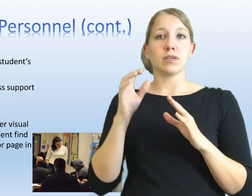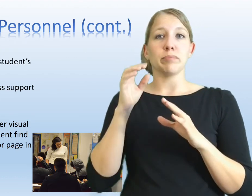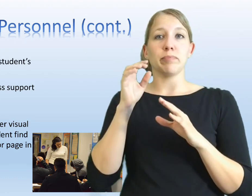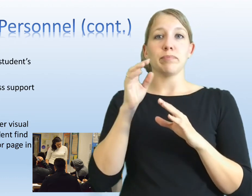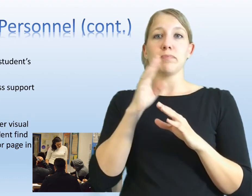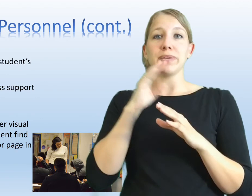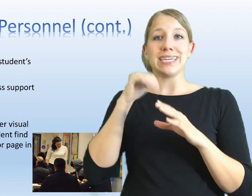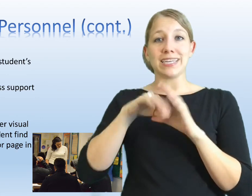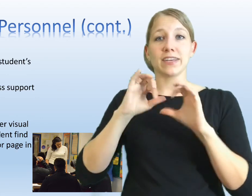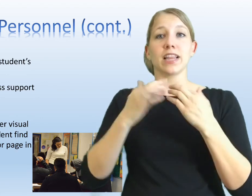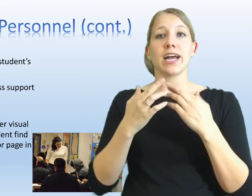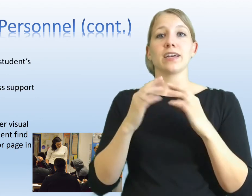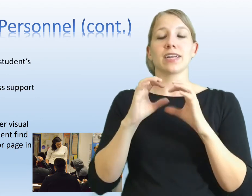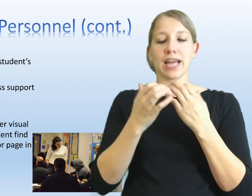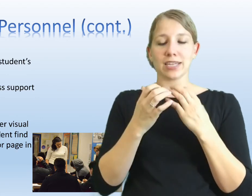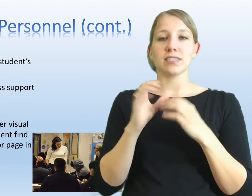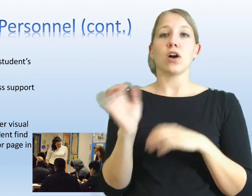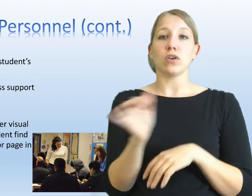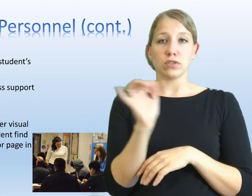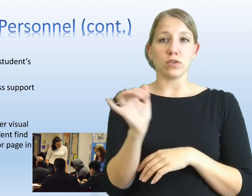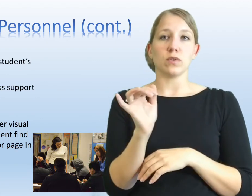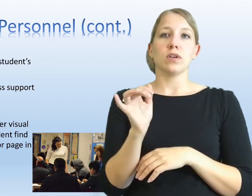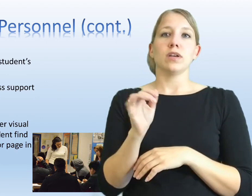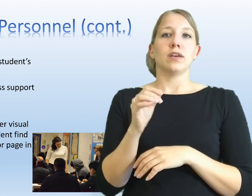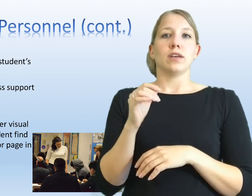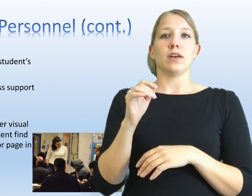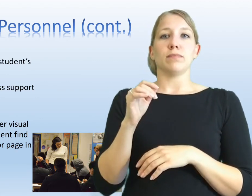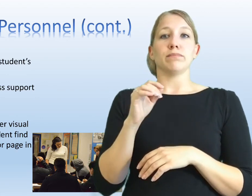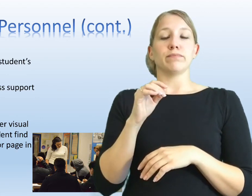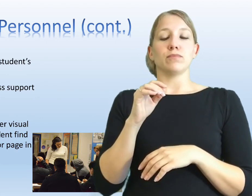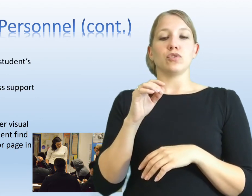to be in the class also.